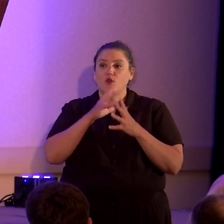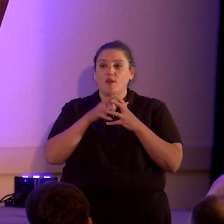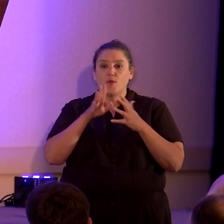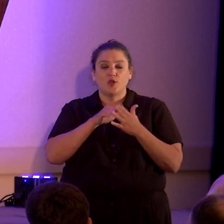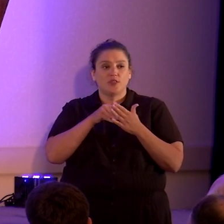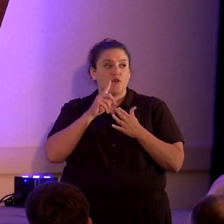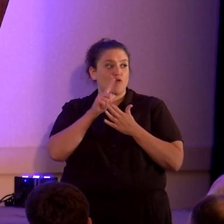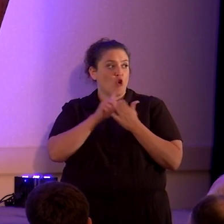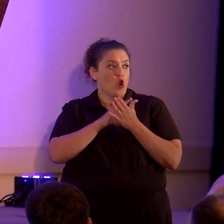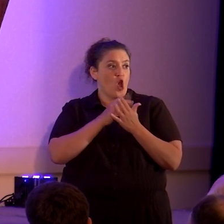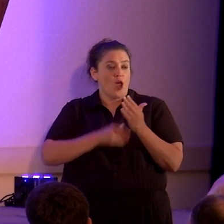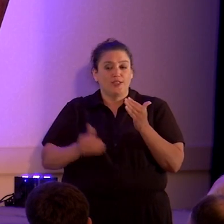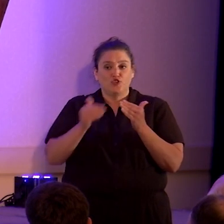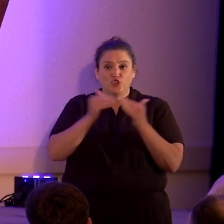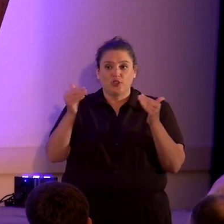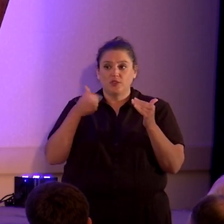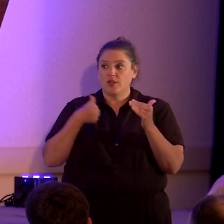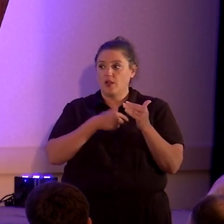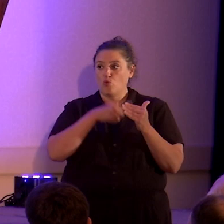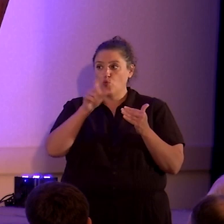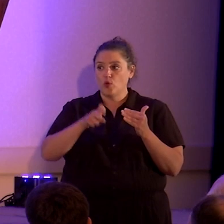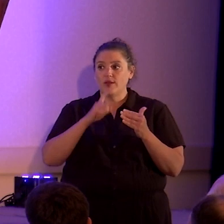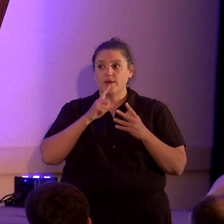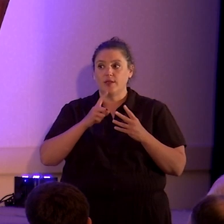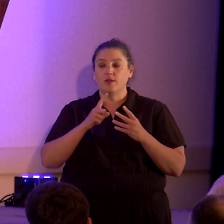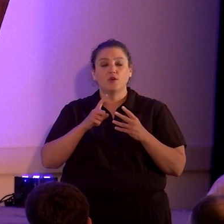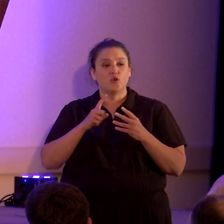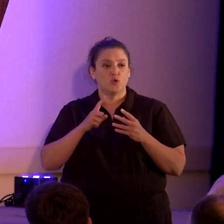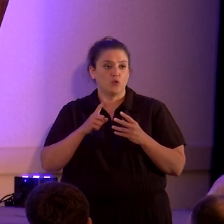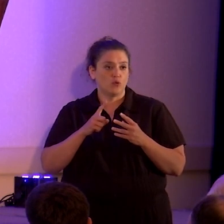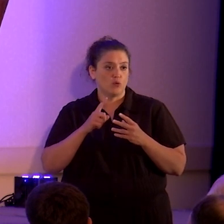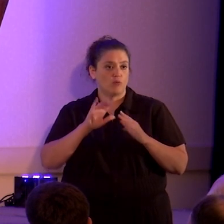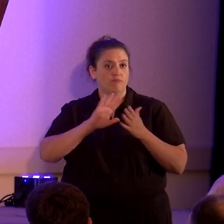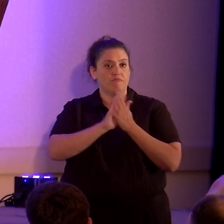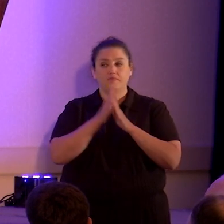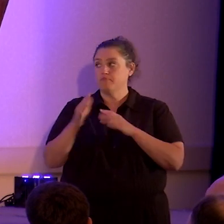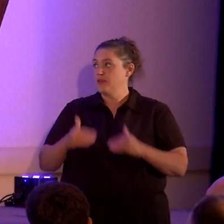And we need to meet them in battle.